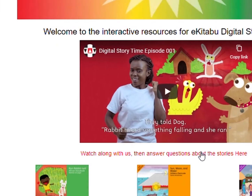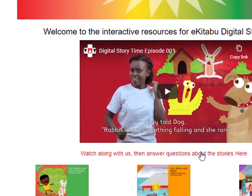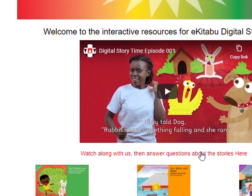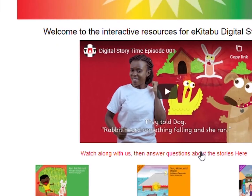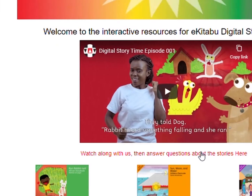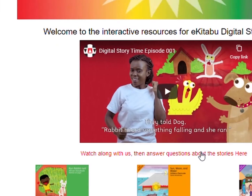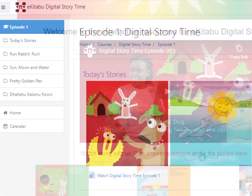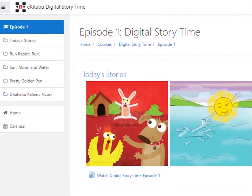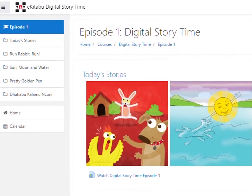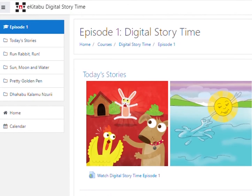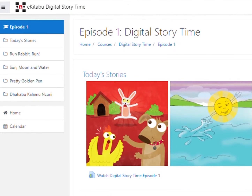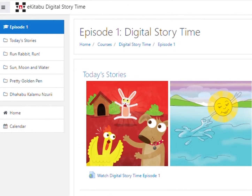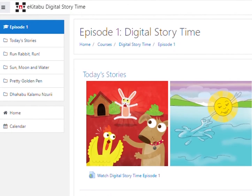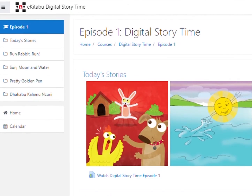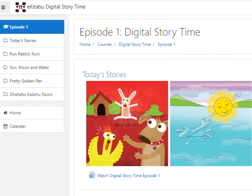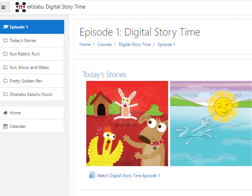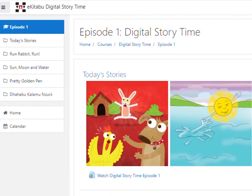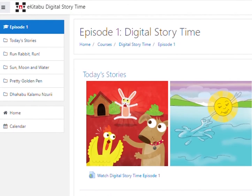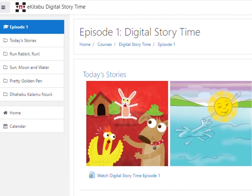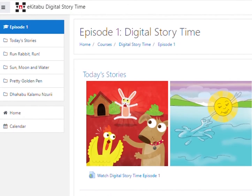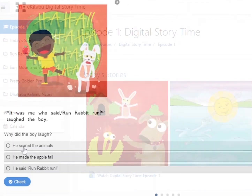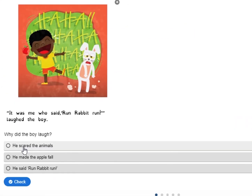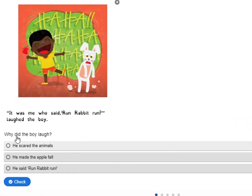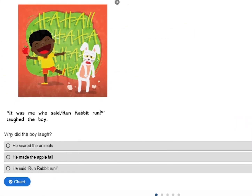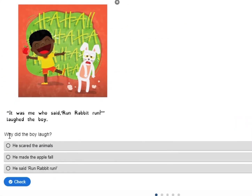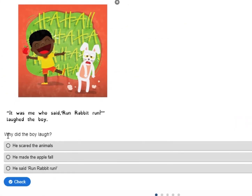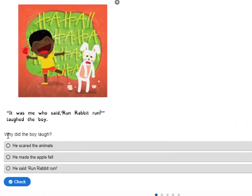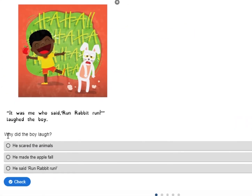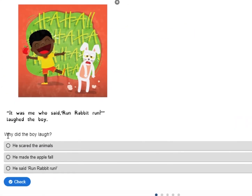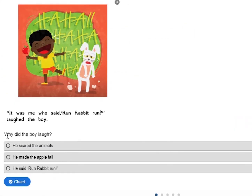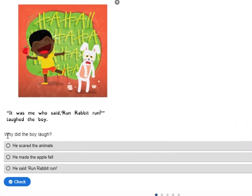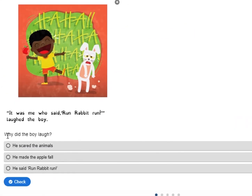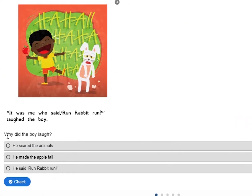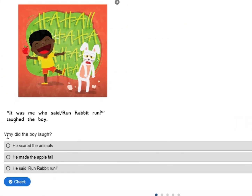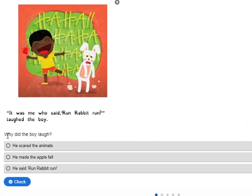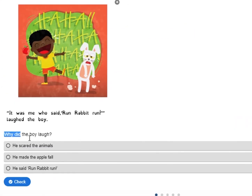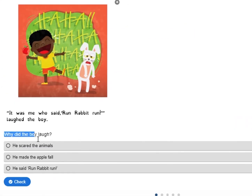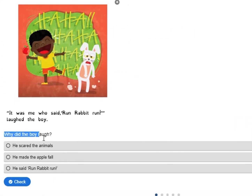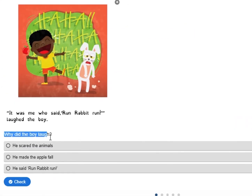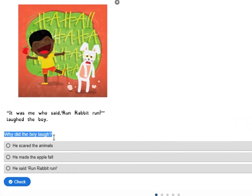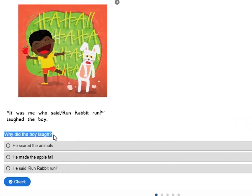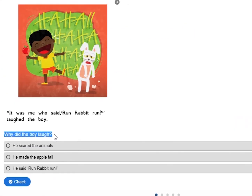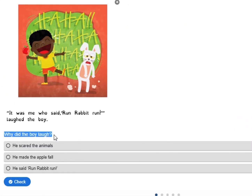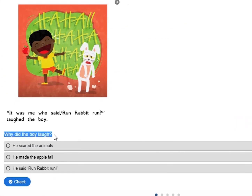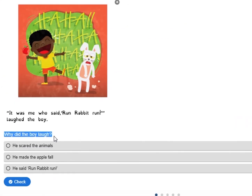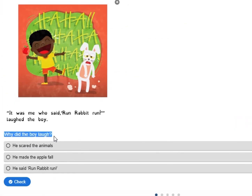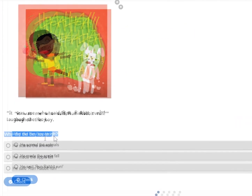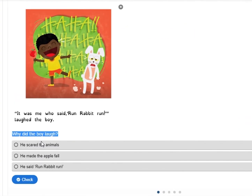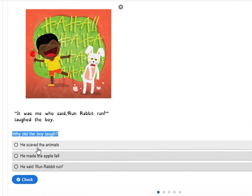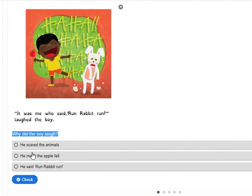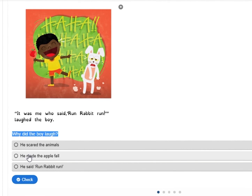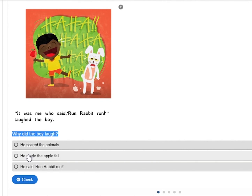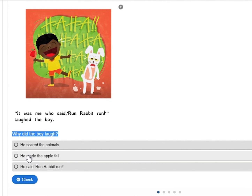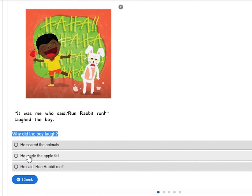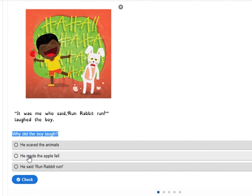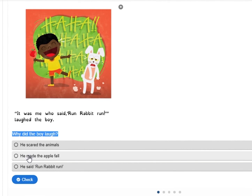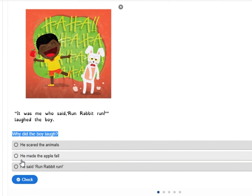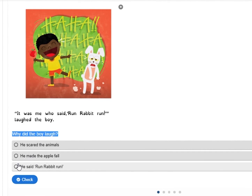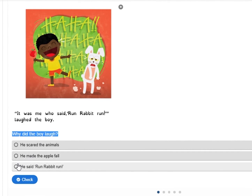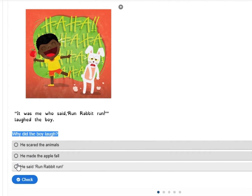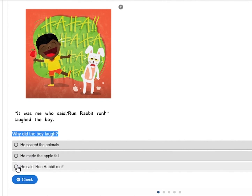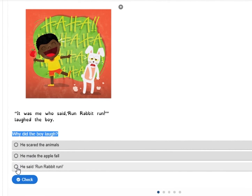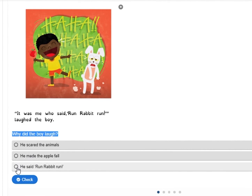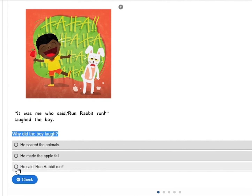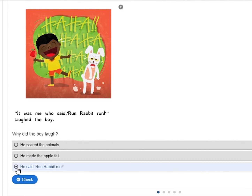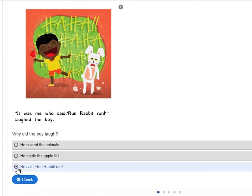Test yourself in answering the questions in every storybook and get instant results. Visit